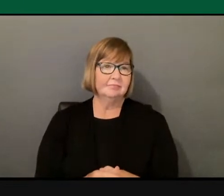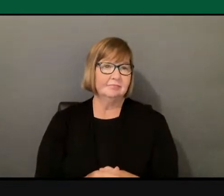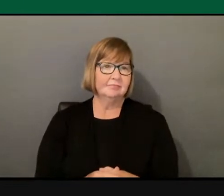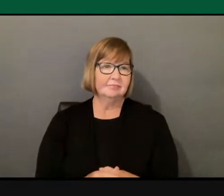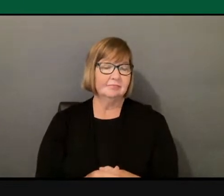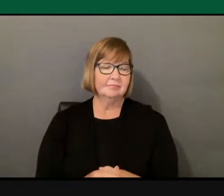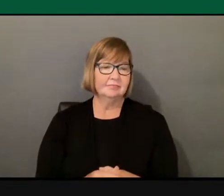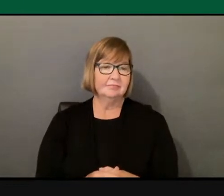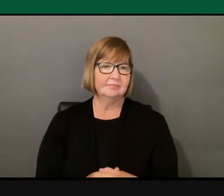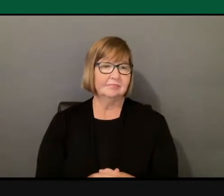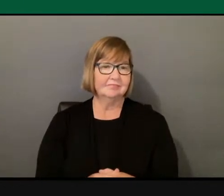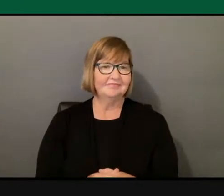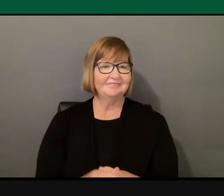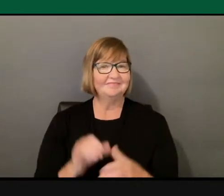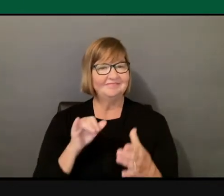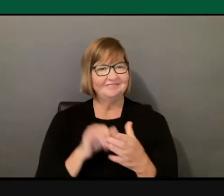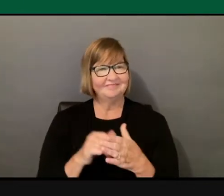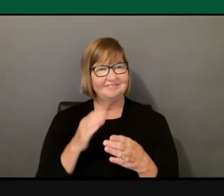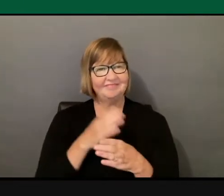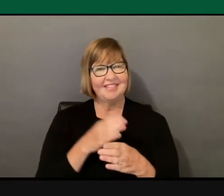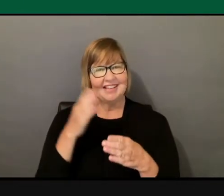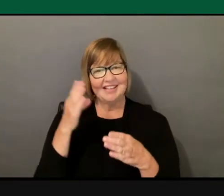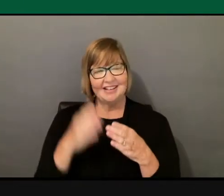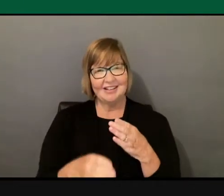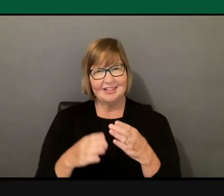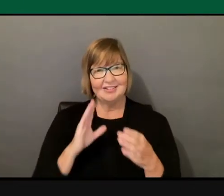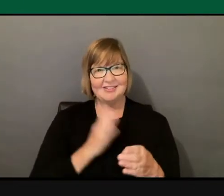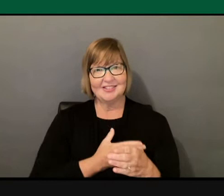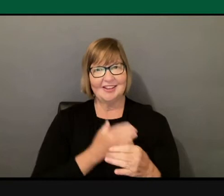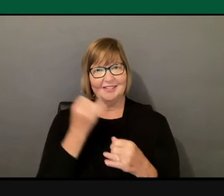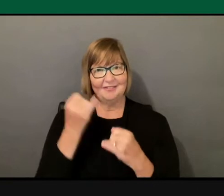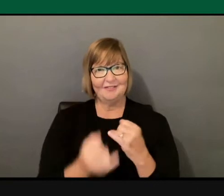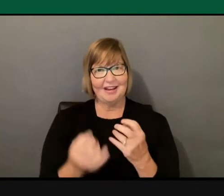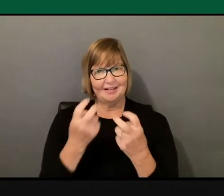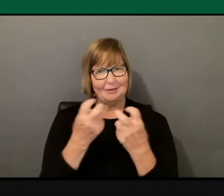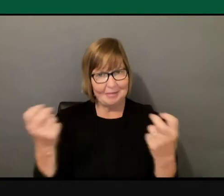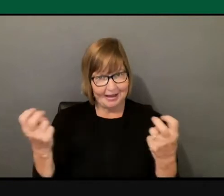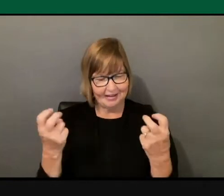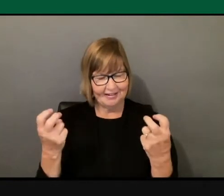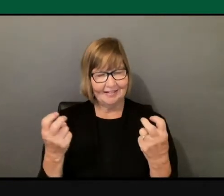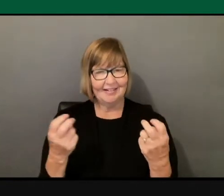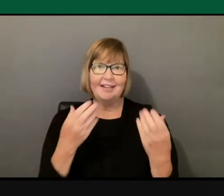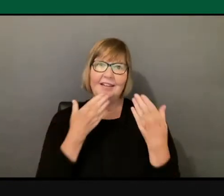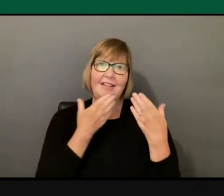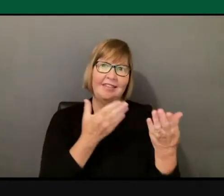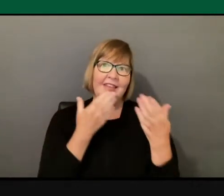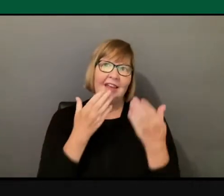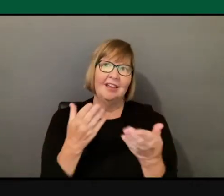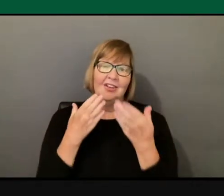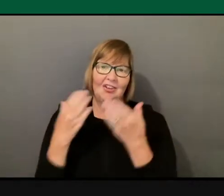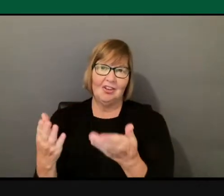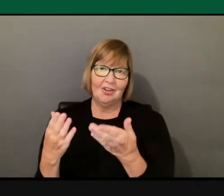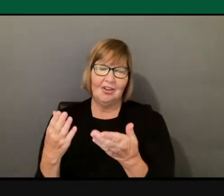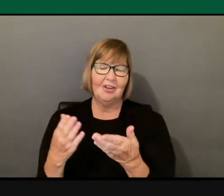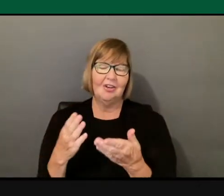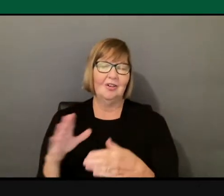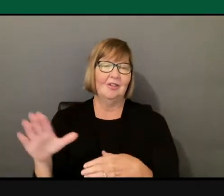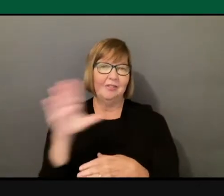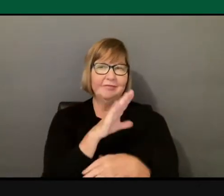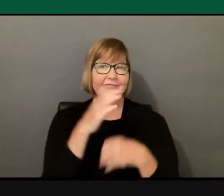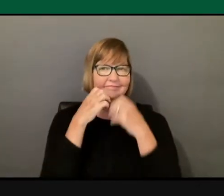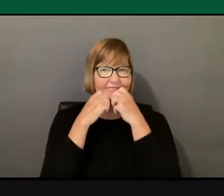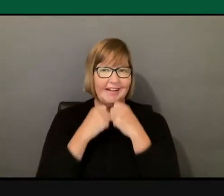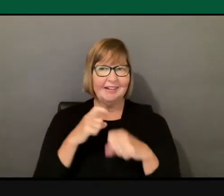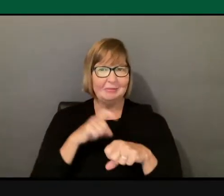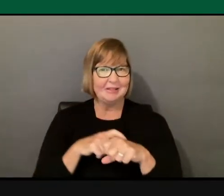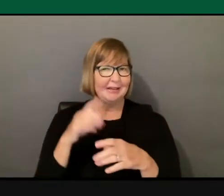That concludes our final panel. We'd like to thank you, our panelists, for devoting their valuable time and sharing